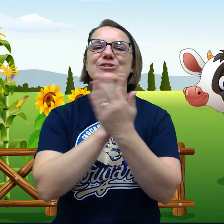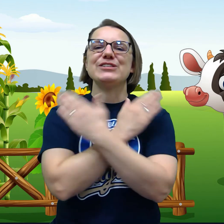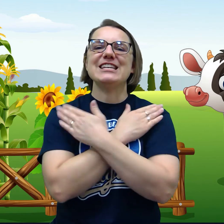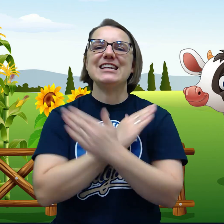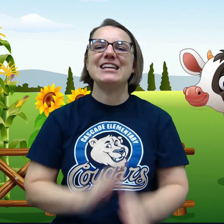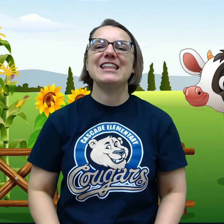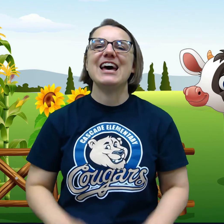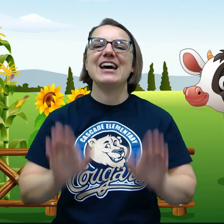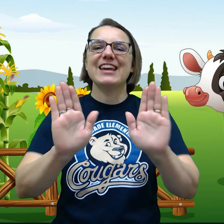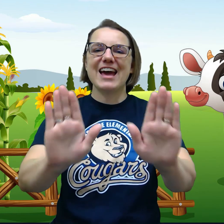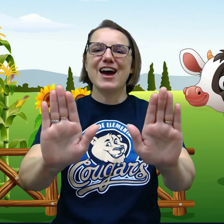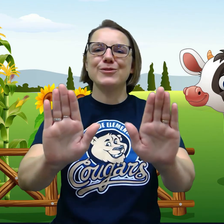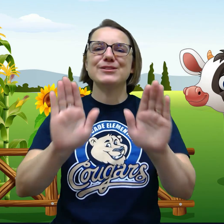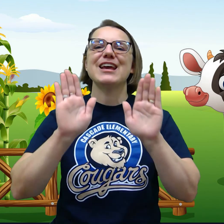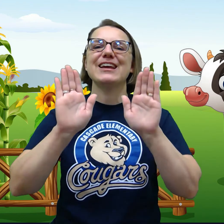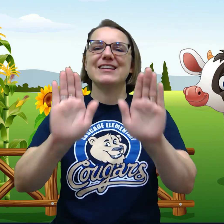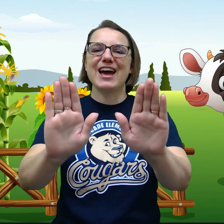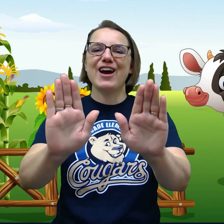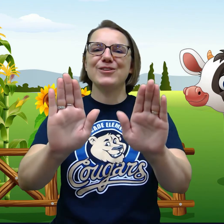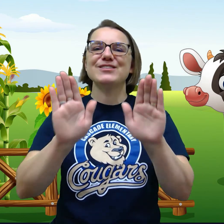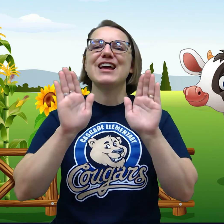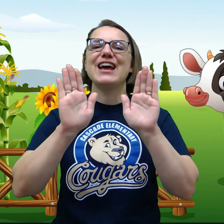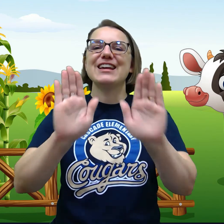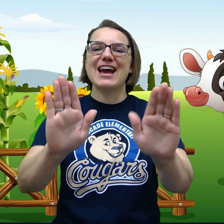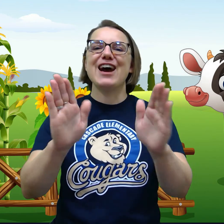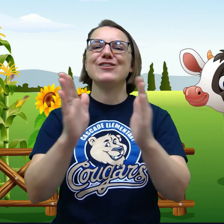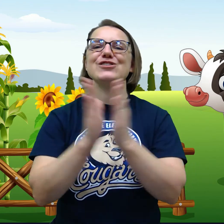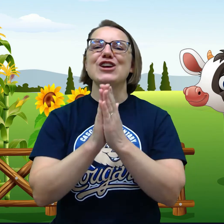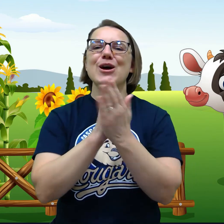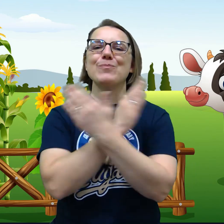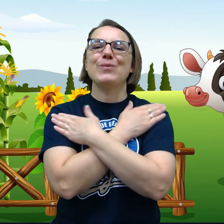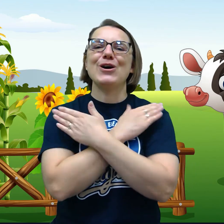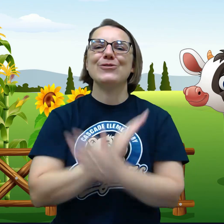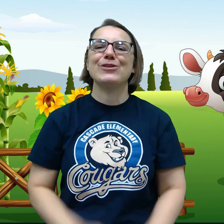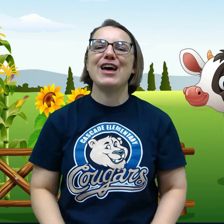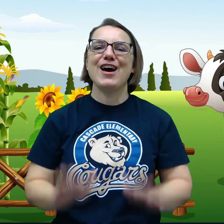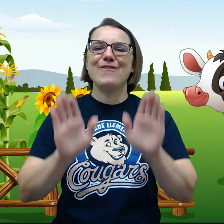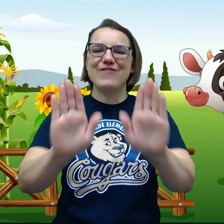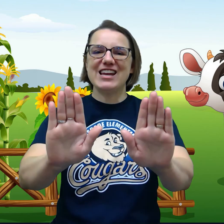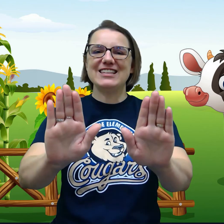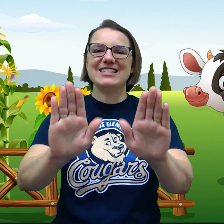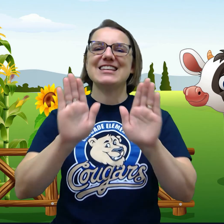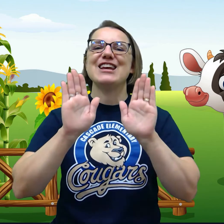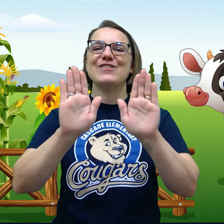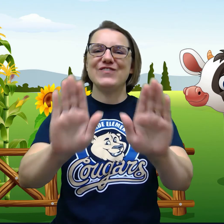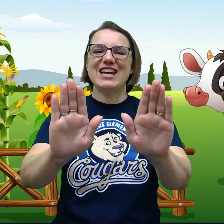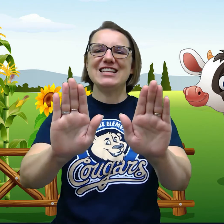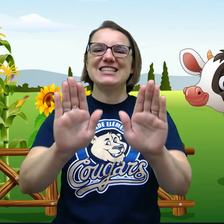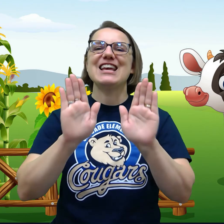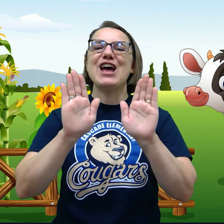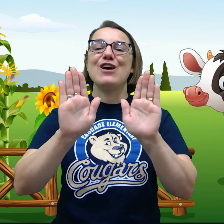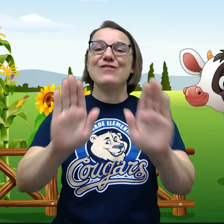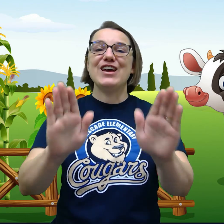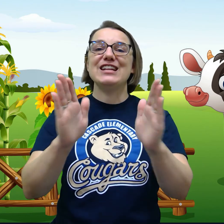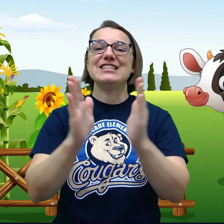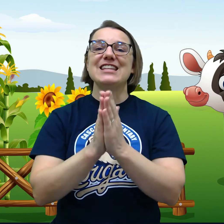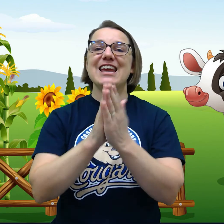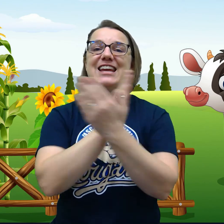see the cows, cows, cows jump over the fence, fence, fence. They